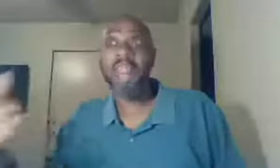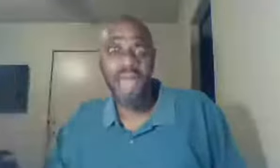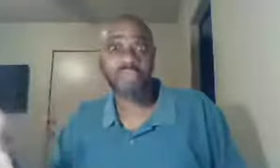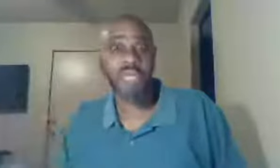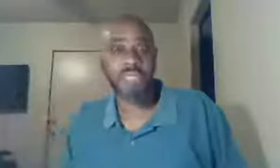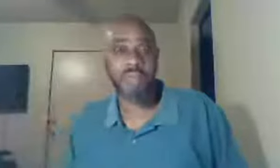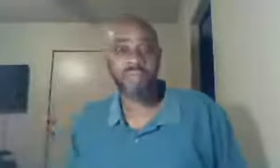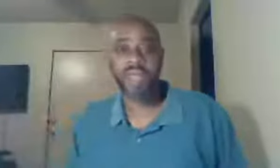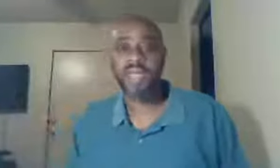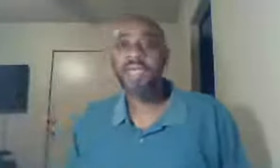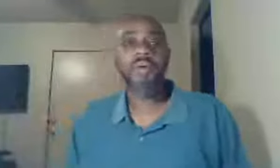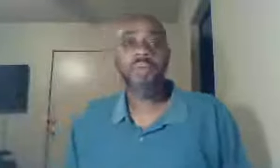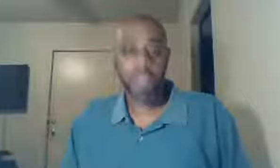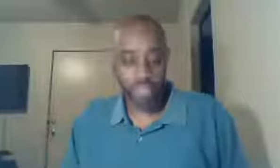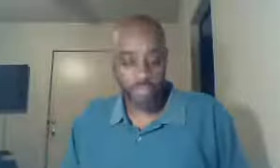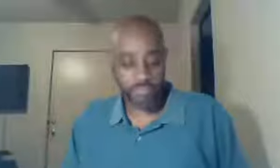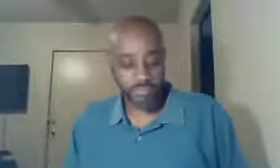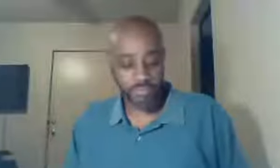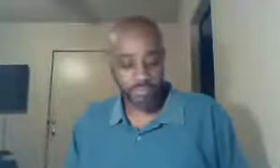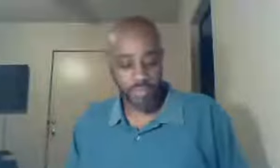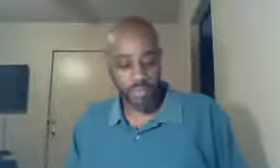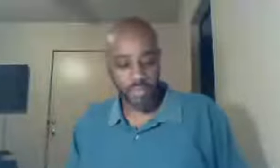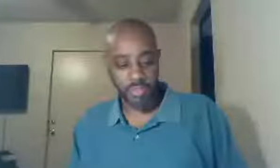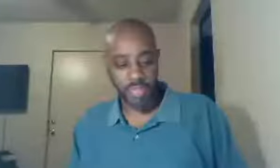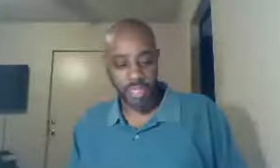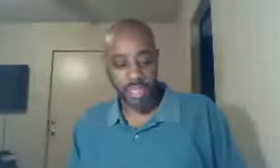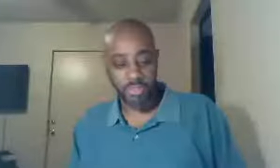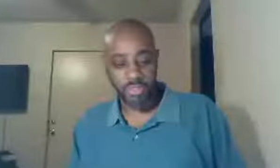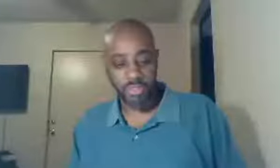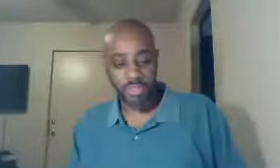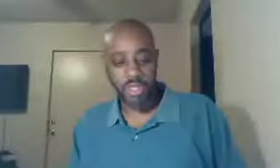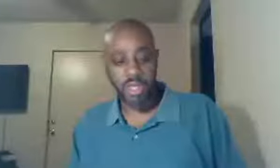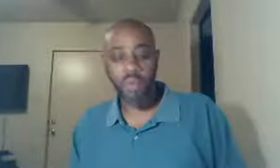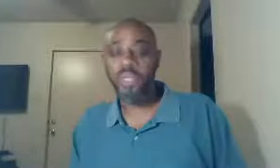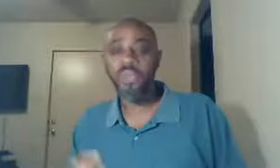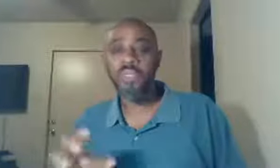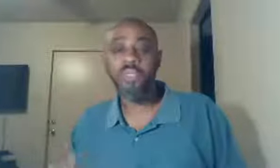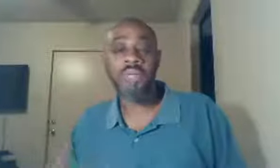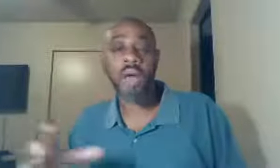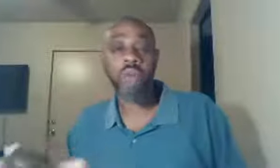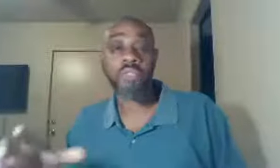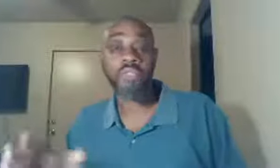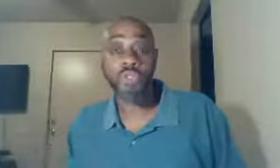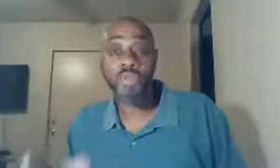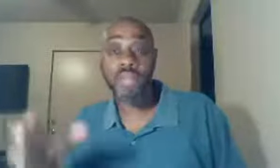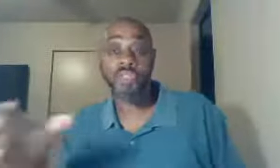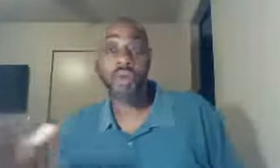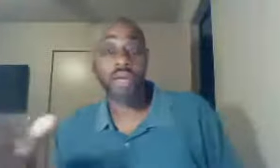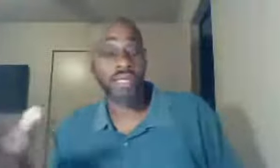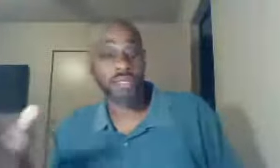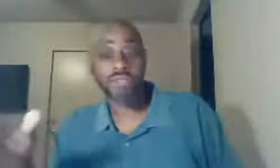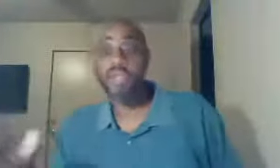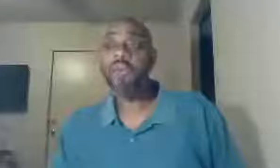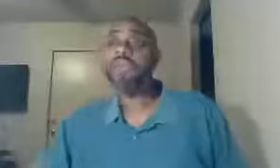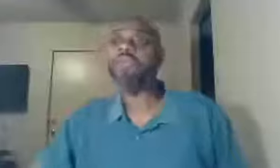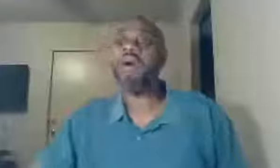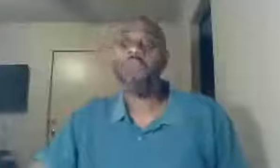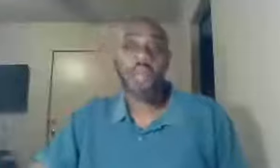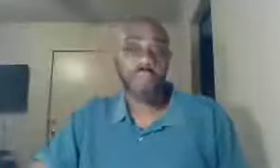last week, as a matter of fact, you know, let me check it out, make sure, we do not want to do that, to our leaders, we do not want to put